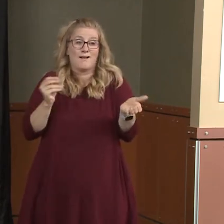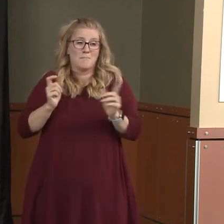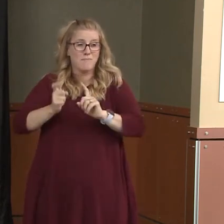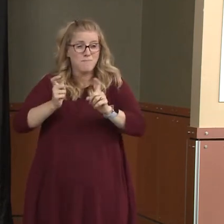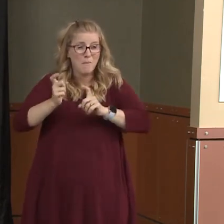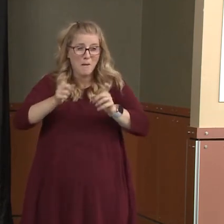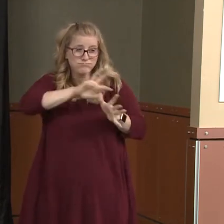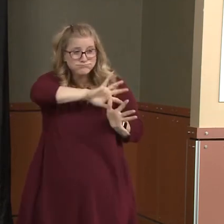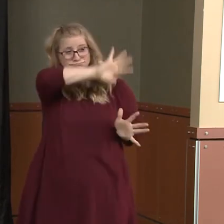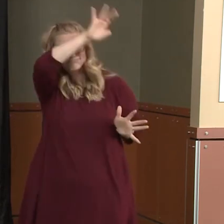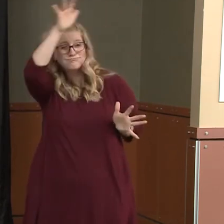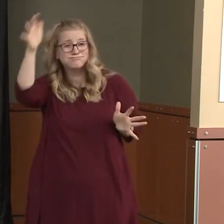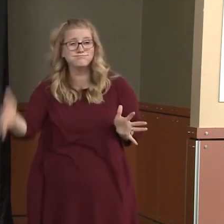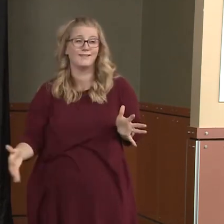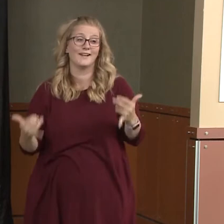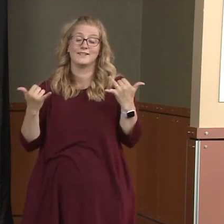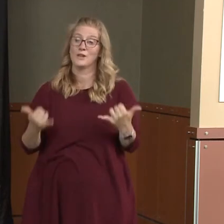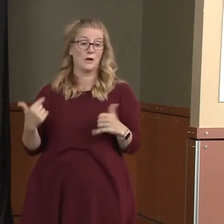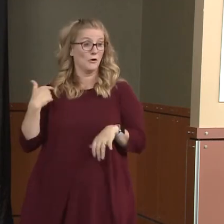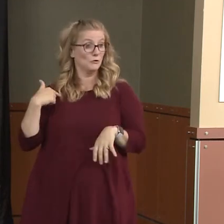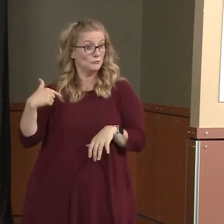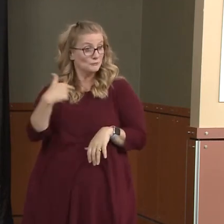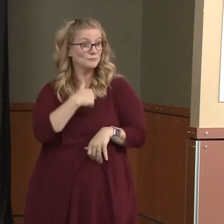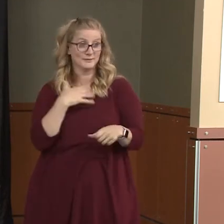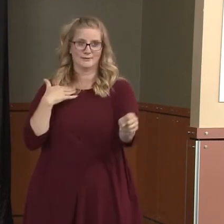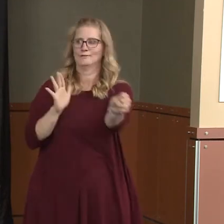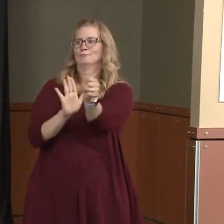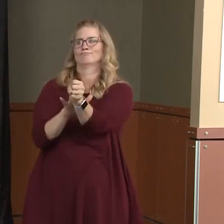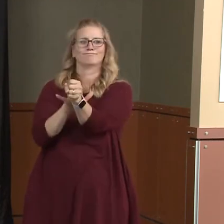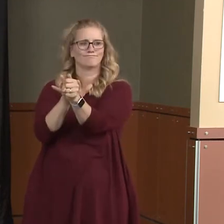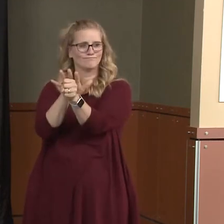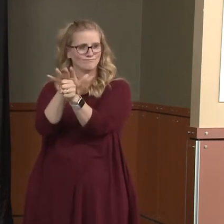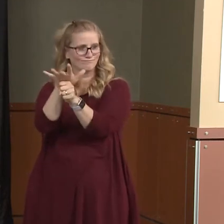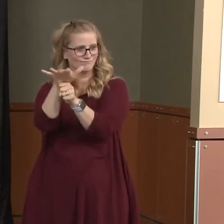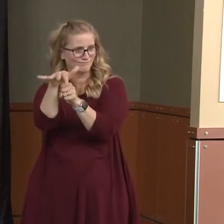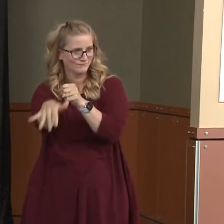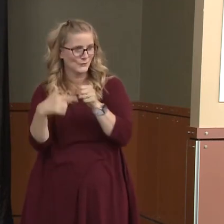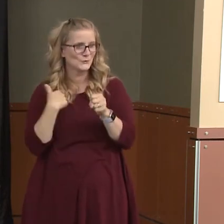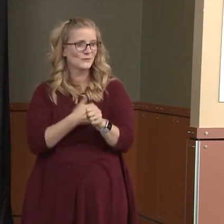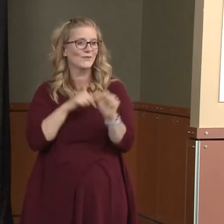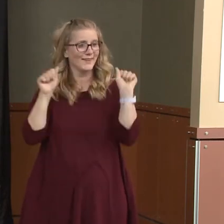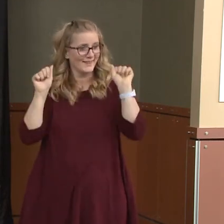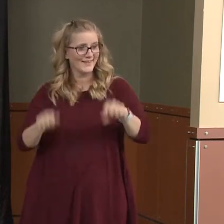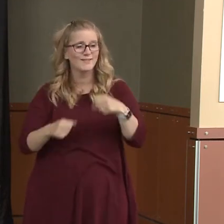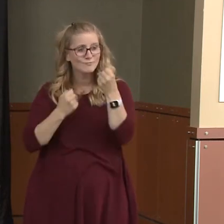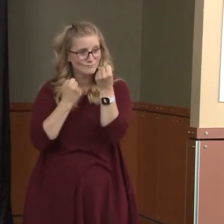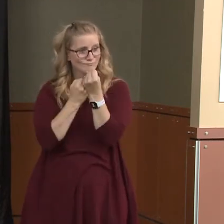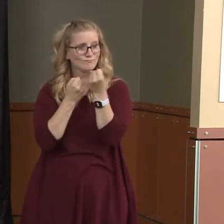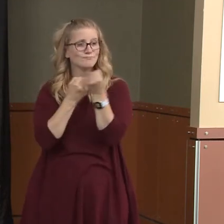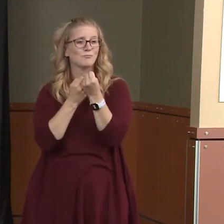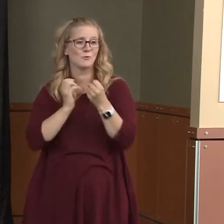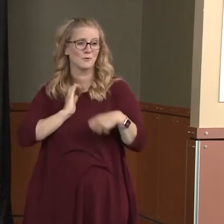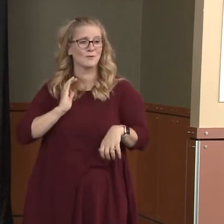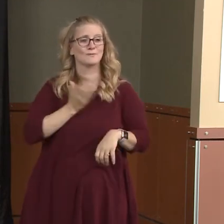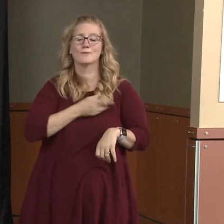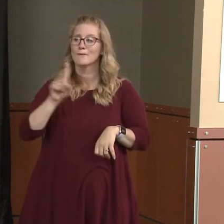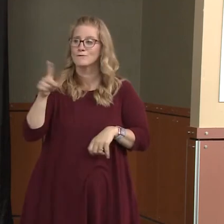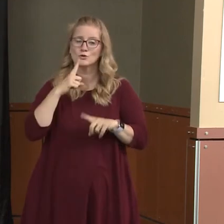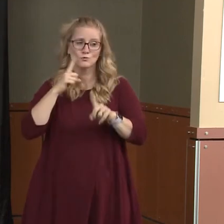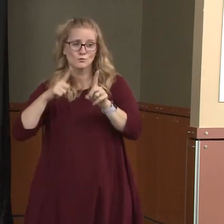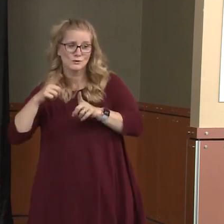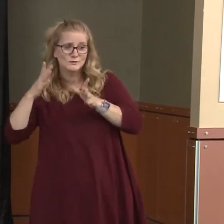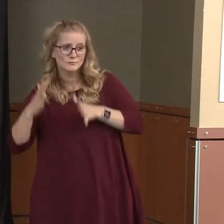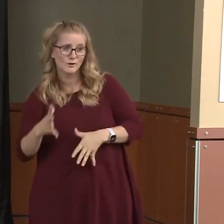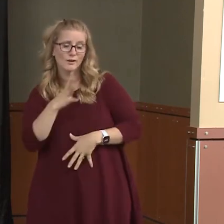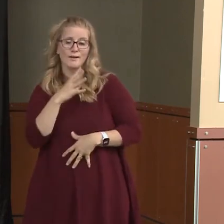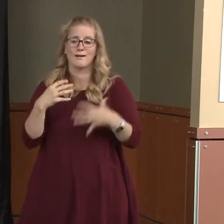Now, fortunately, we are in a position that we have adequate supplies, that we're able to support the mission our first responders and healthcare providers are serving.